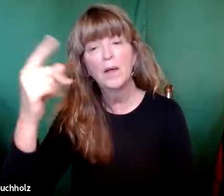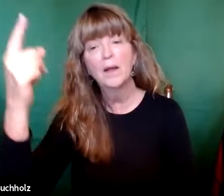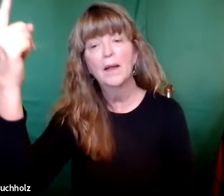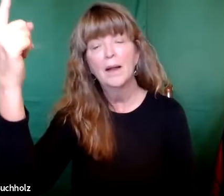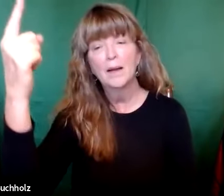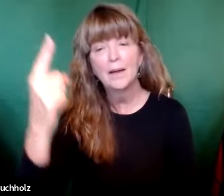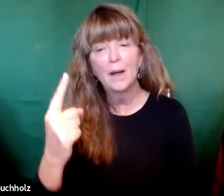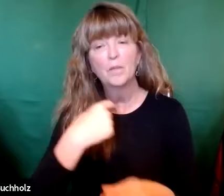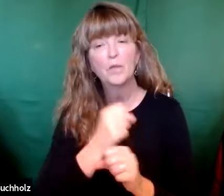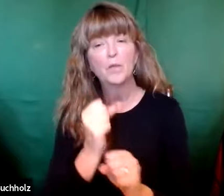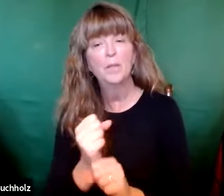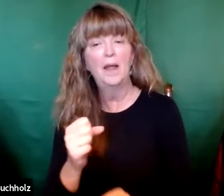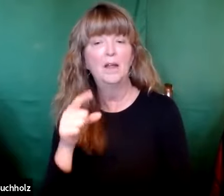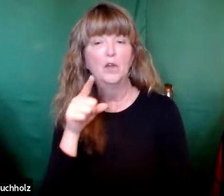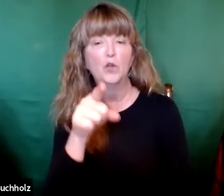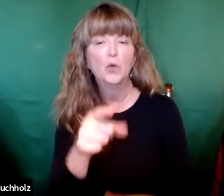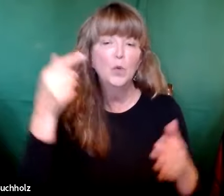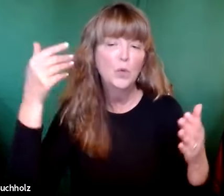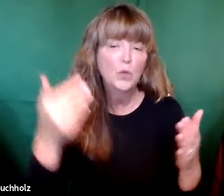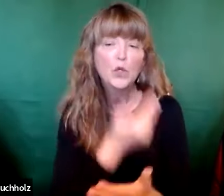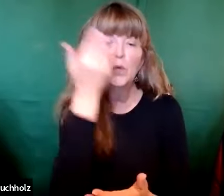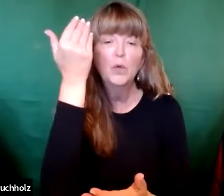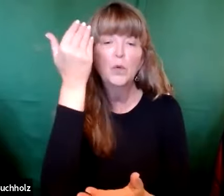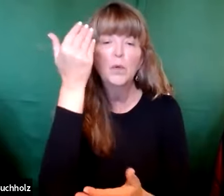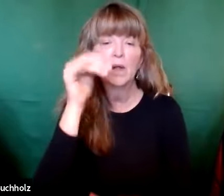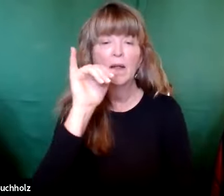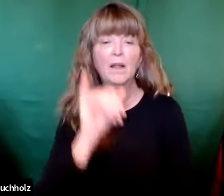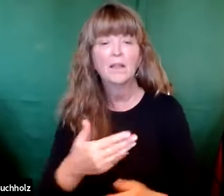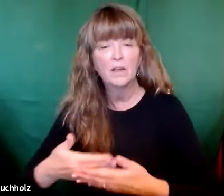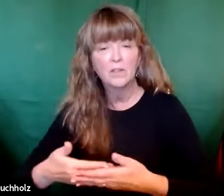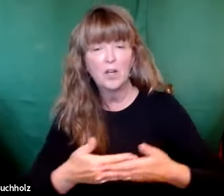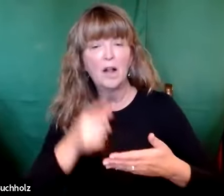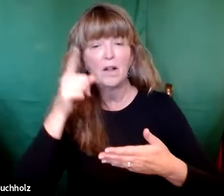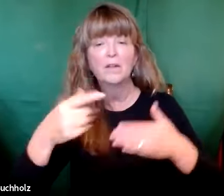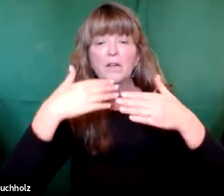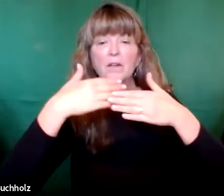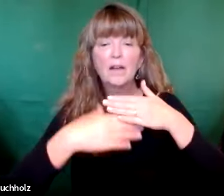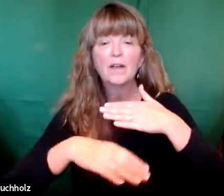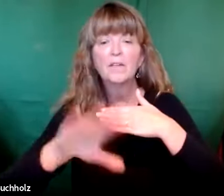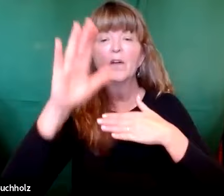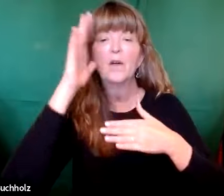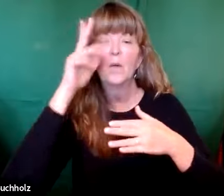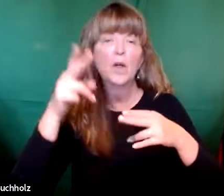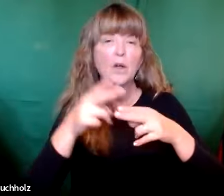baby boy has come to make you new? This child that you've delivered